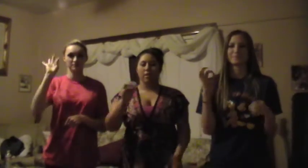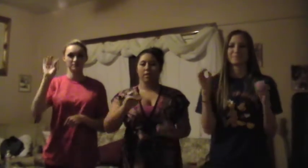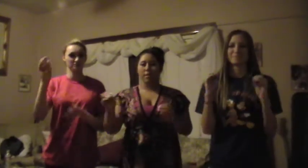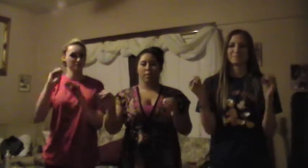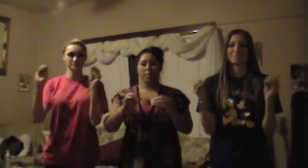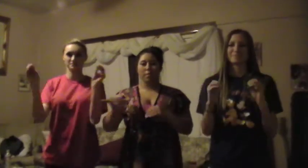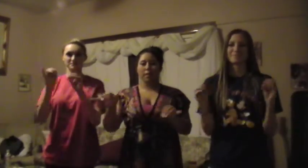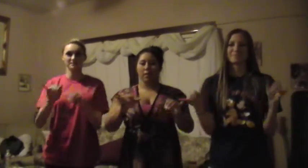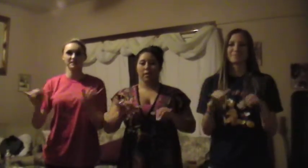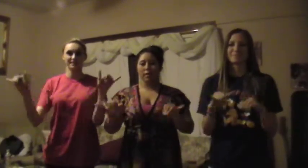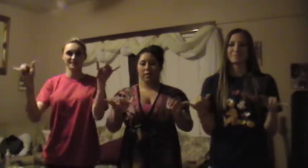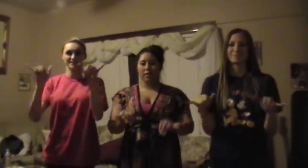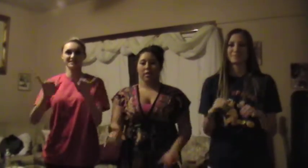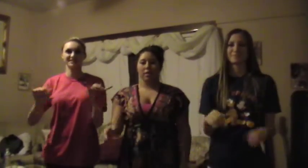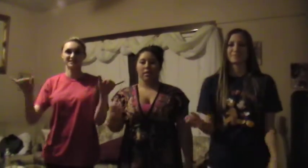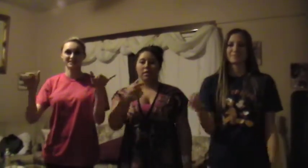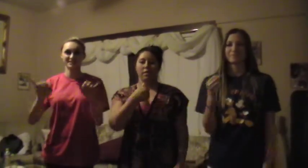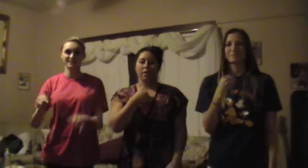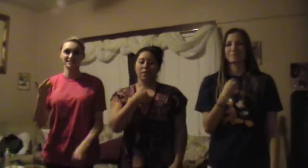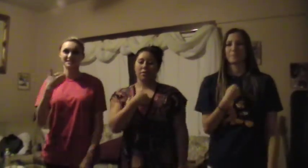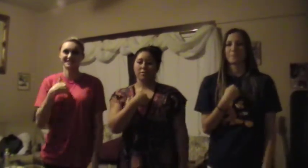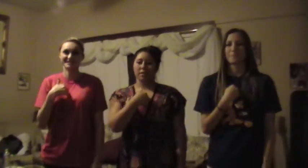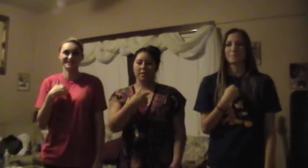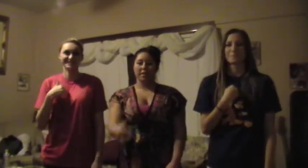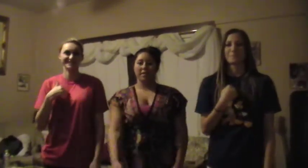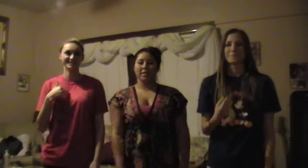nobody else like me.